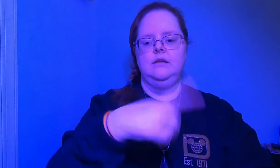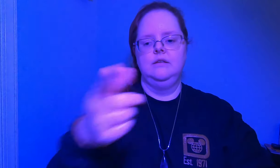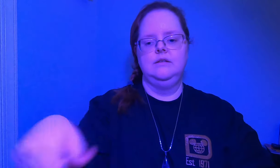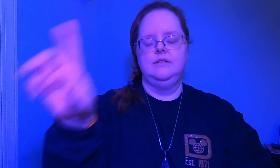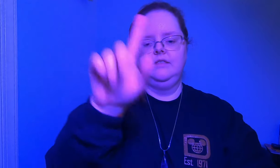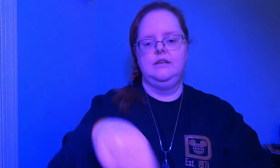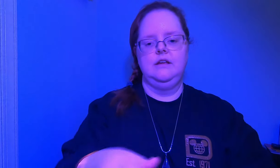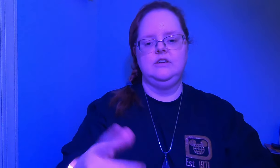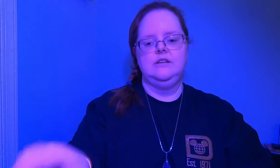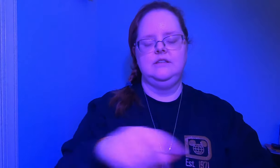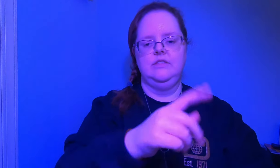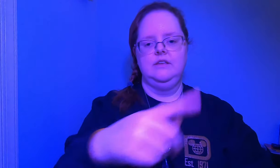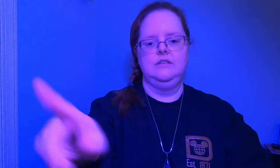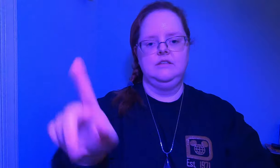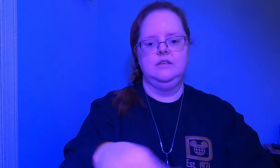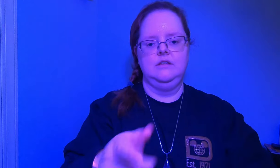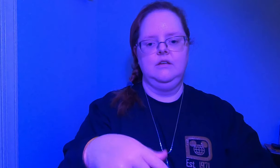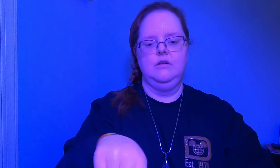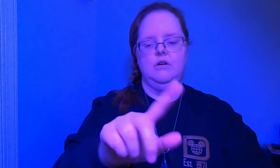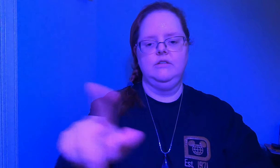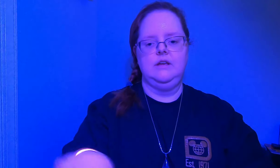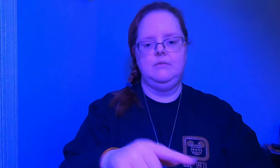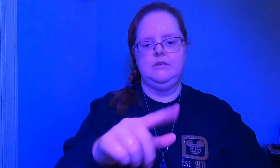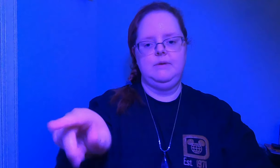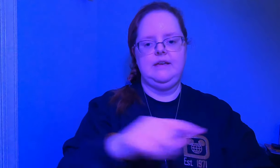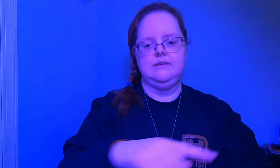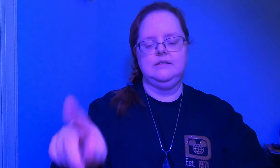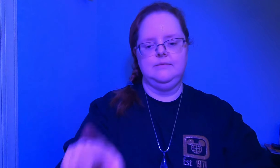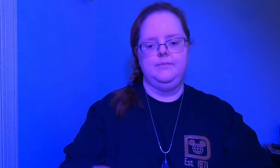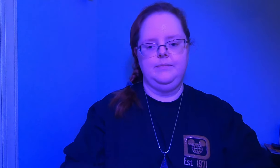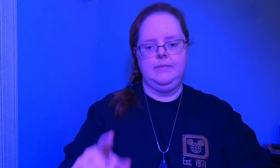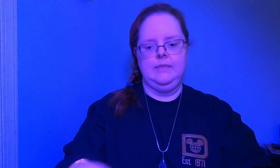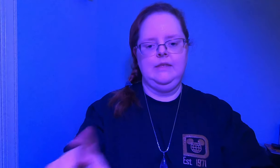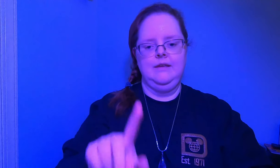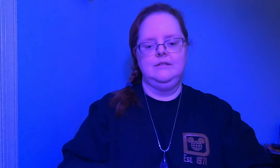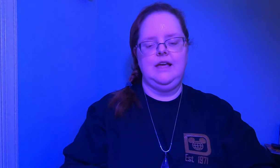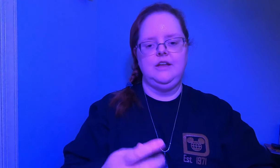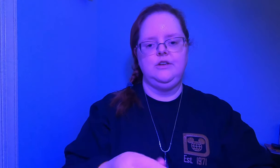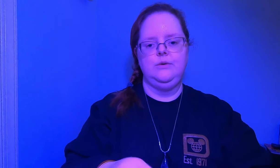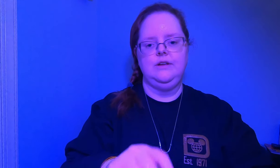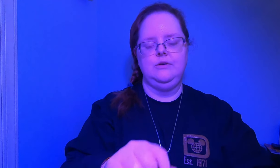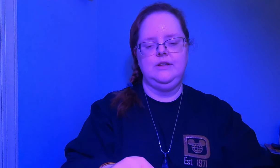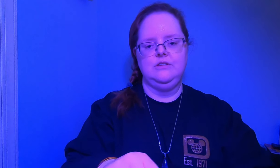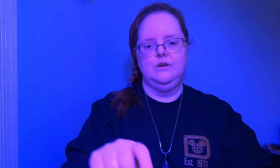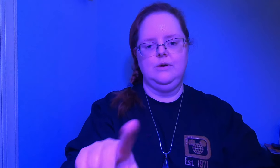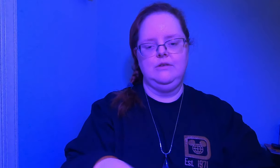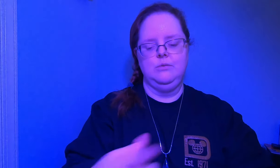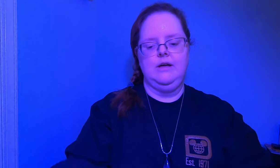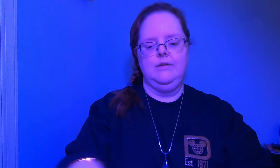to set the intention to send this across time and space to aid you in doing so as well